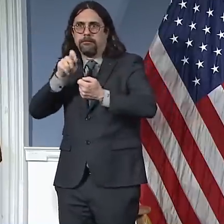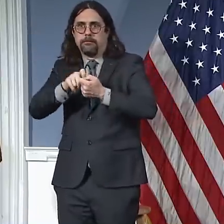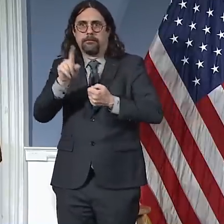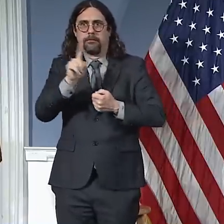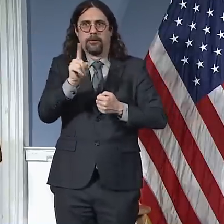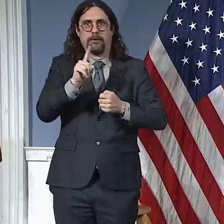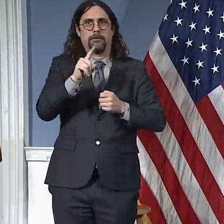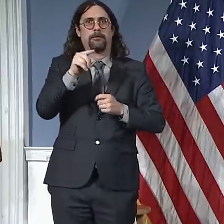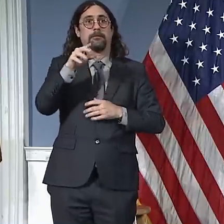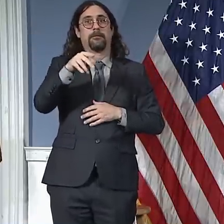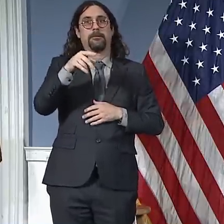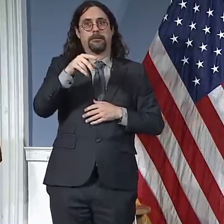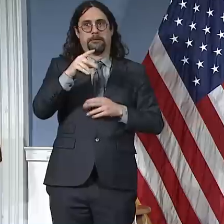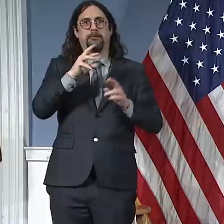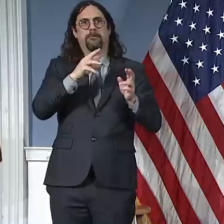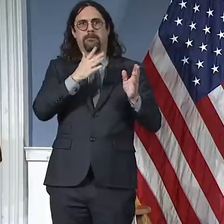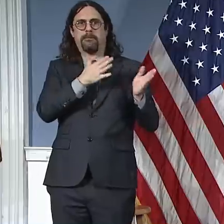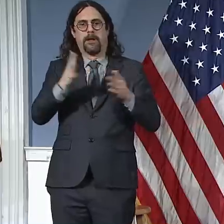days.